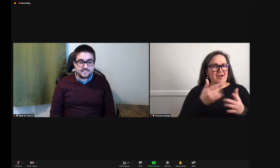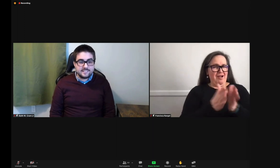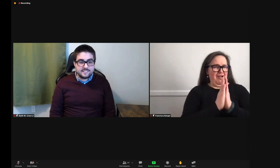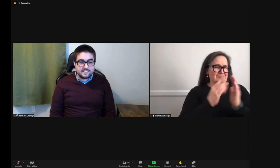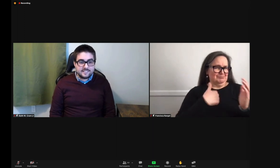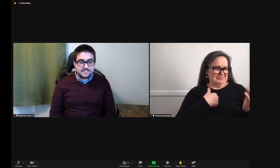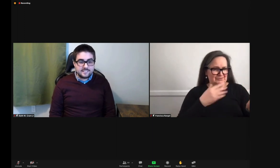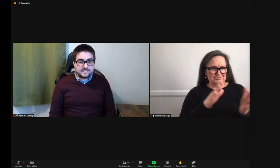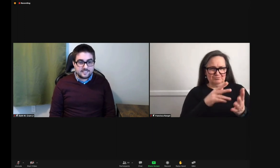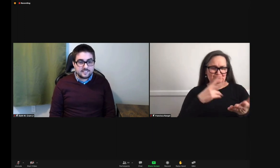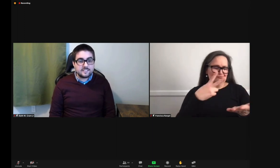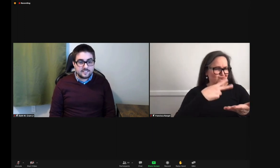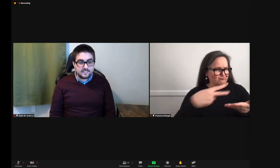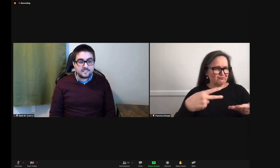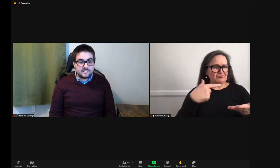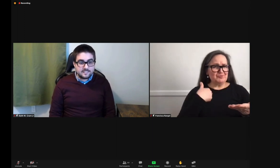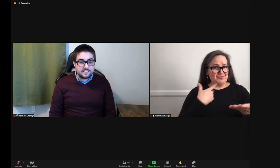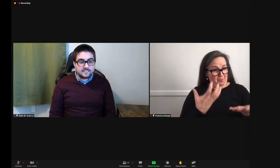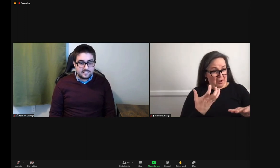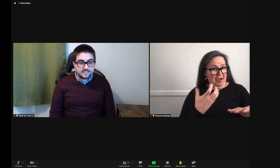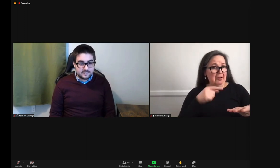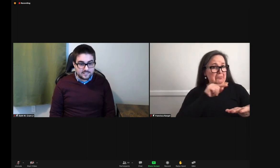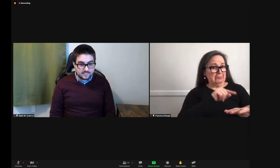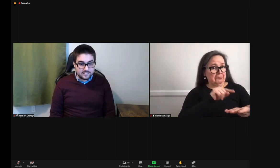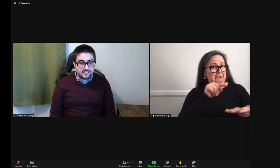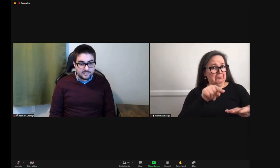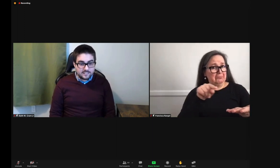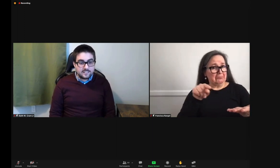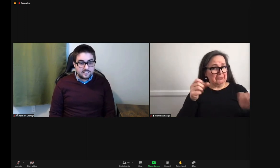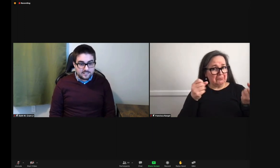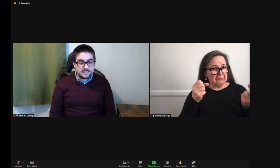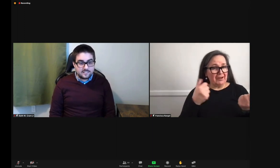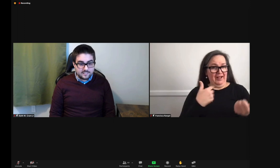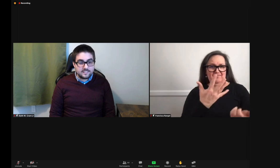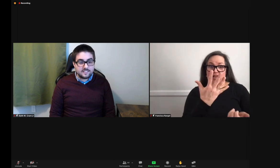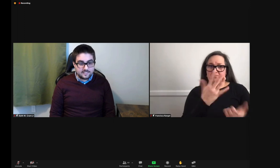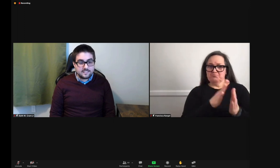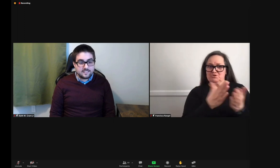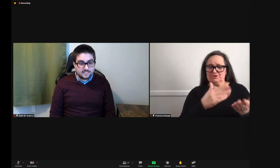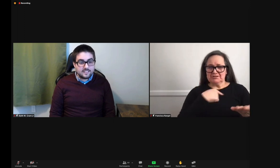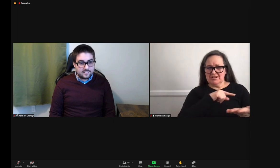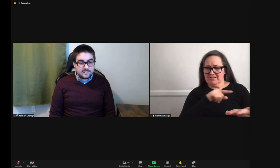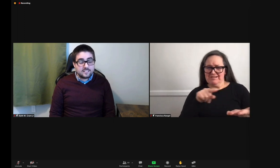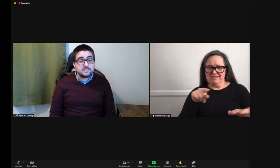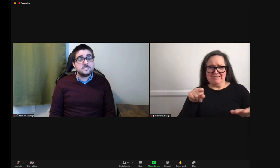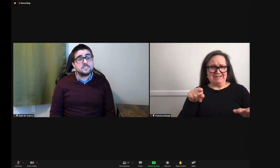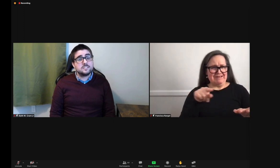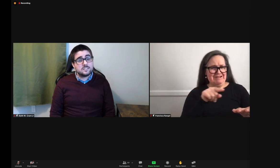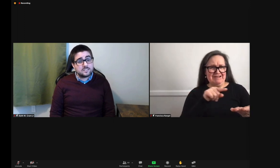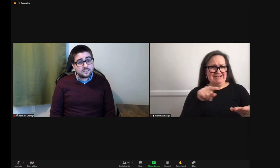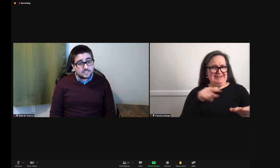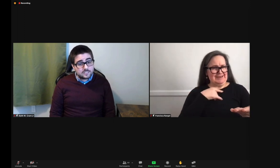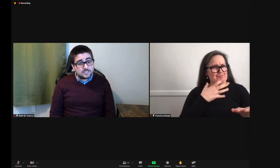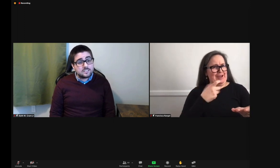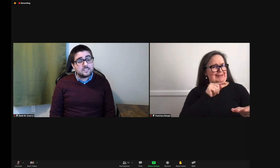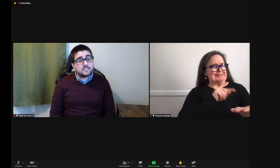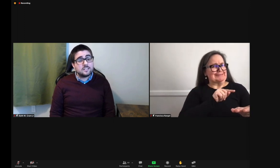Well, truly, the inspiration came from me knowing that there's a lot of stories out there and wanting them to be